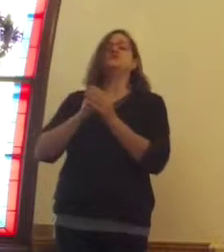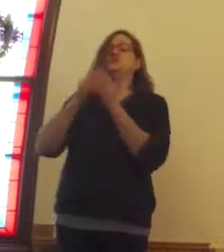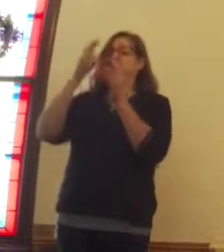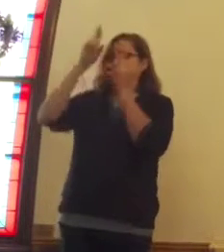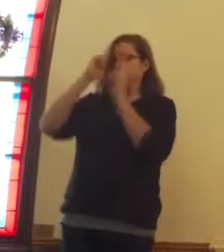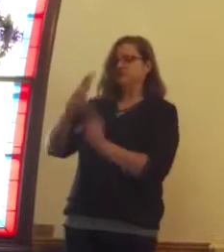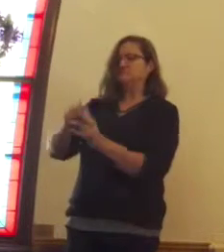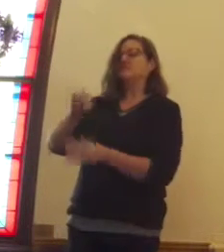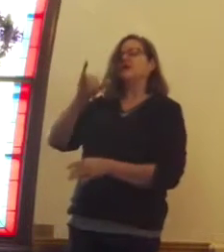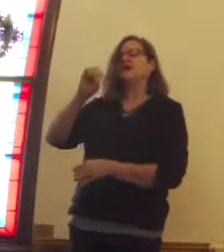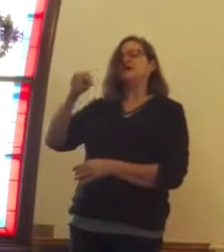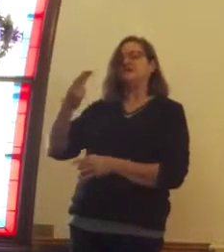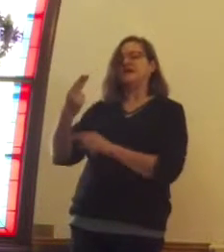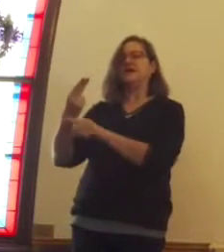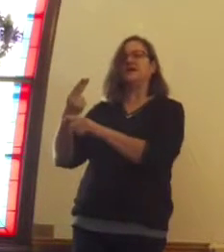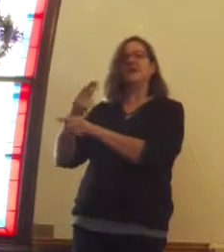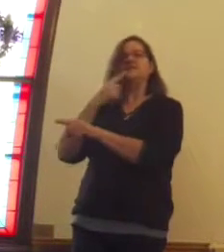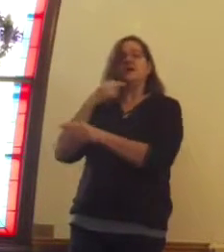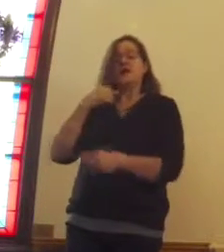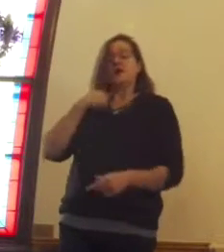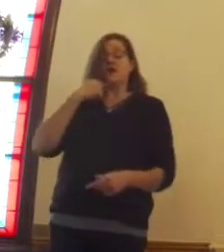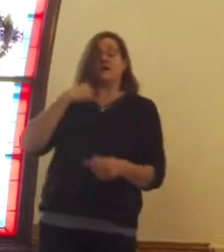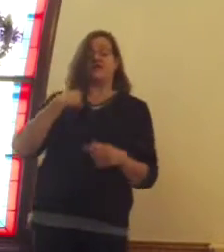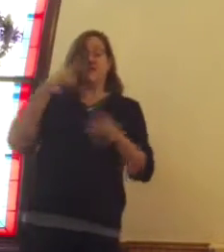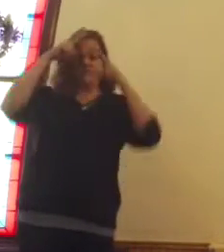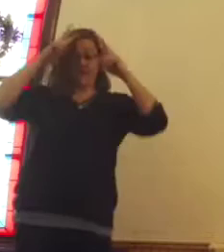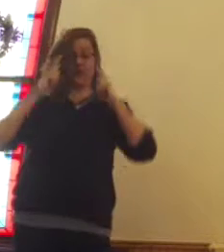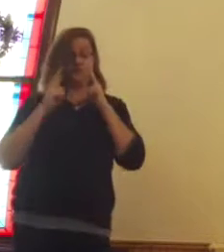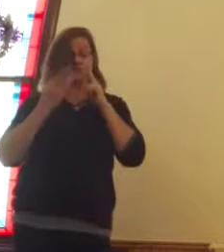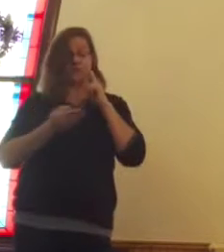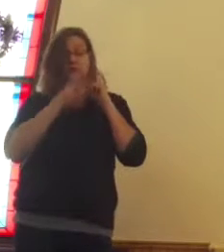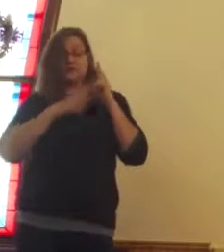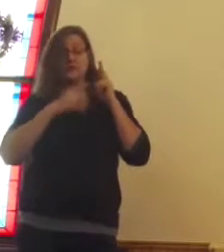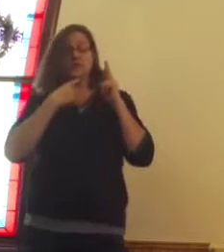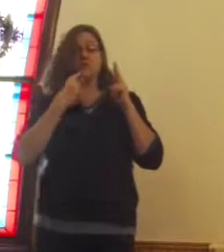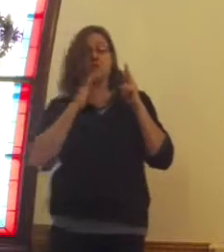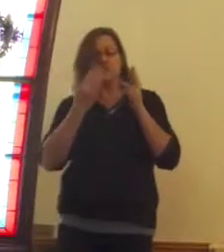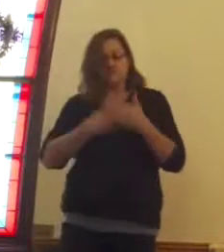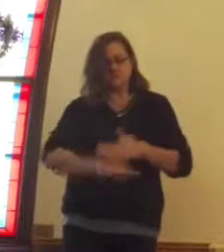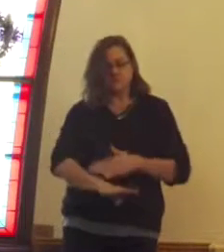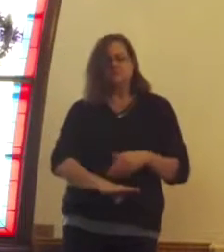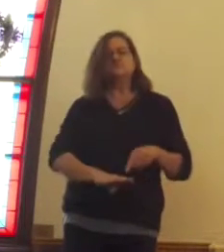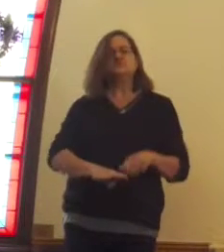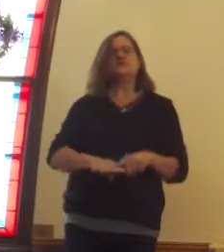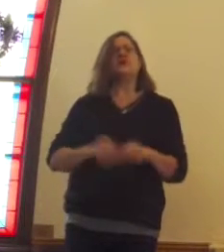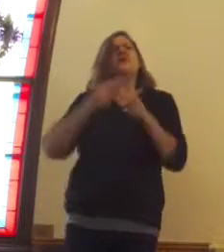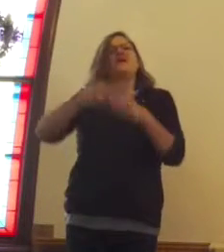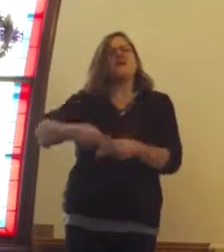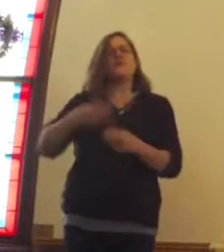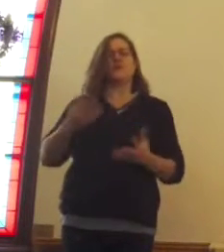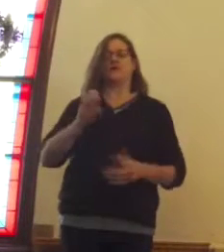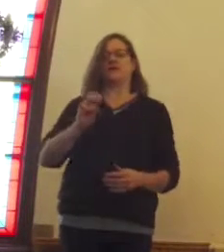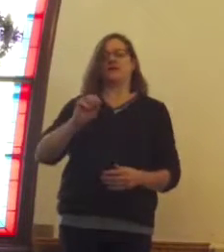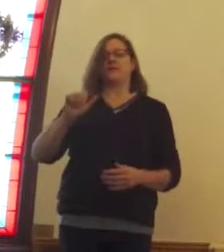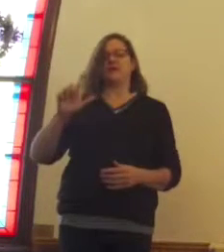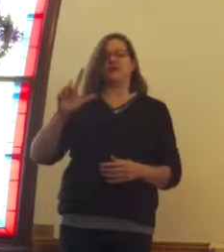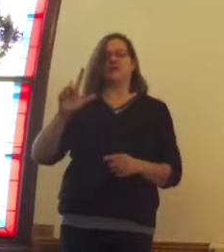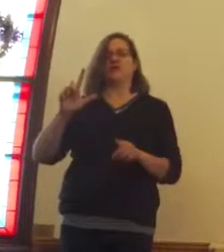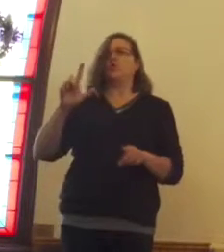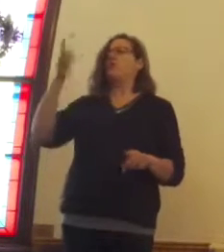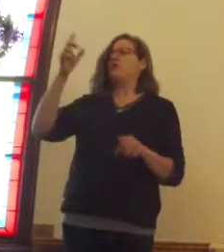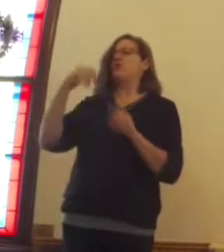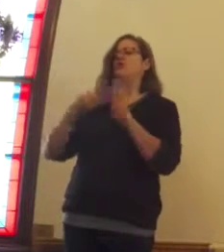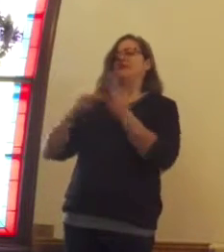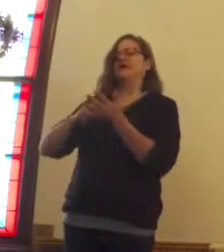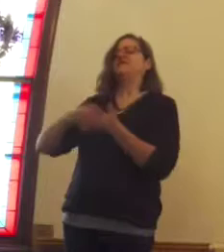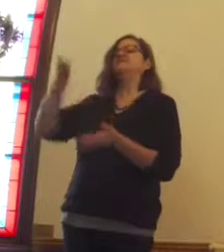that a virgin will conceive and bear a son who will be known as Emmanuel, or God with